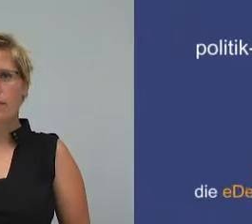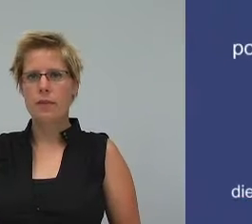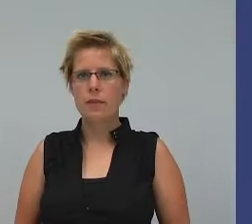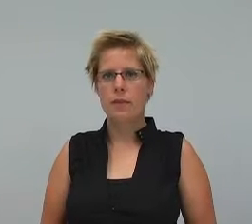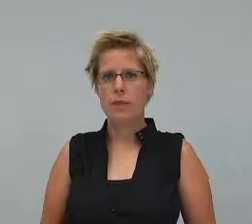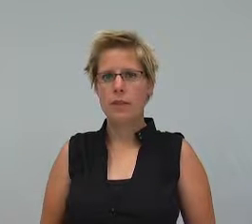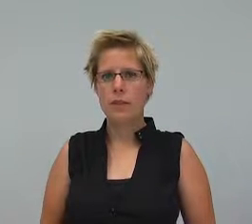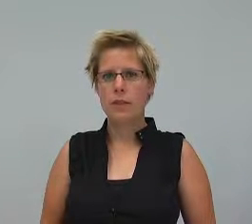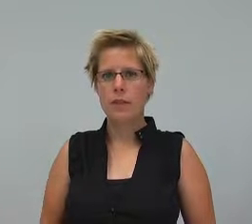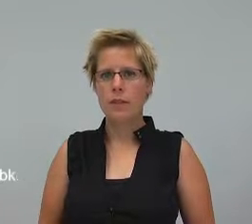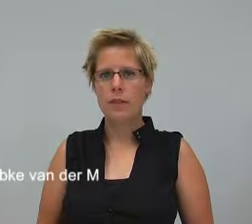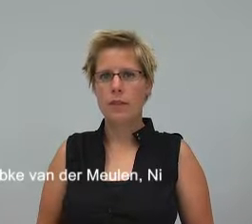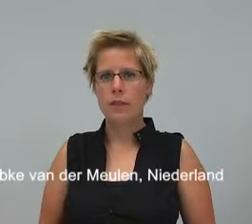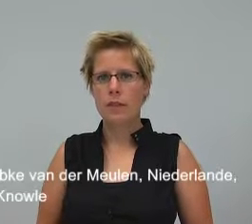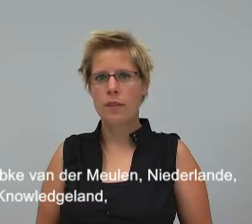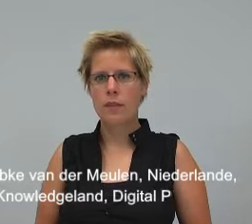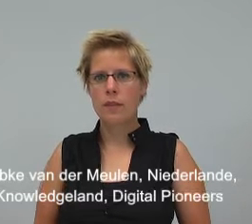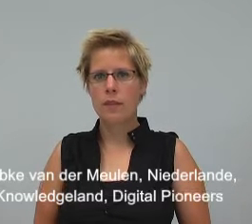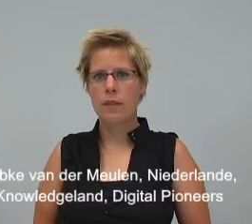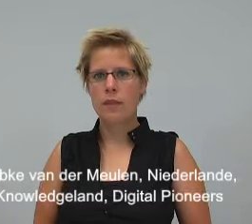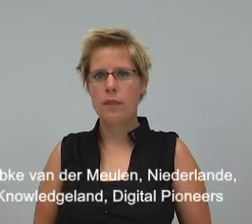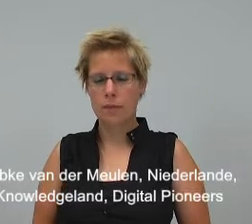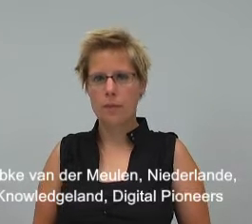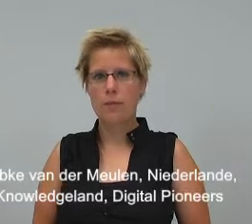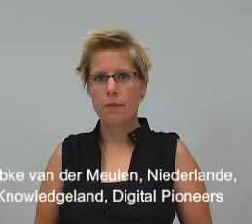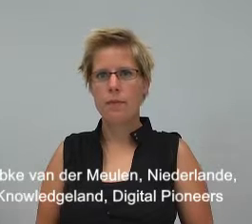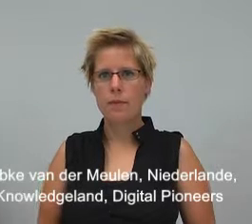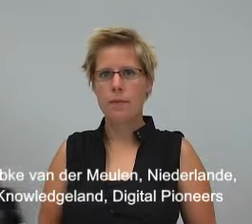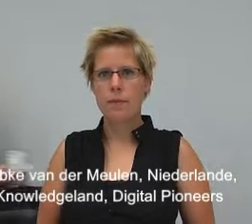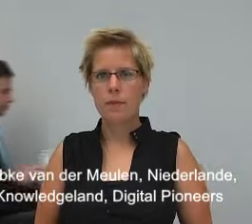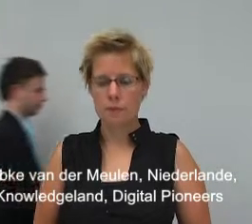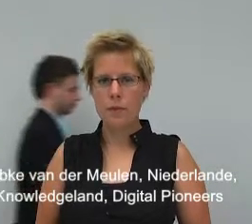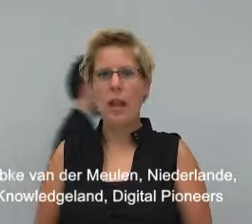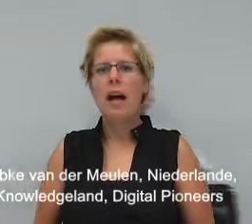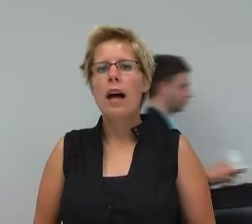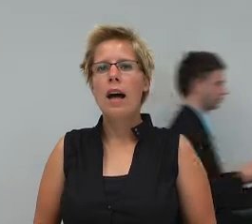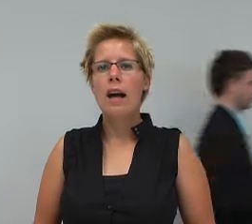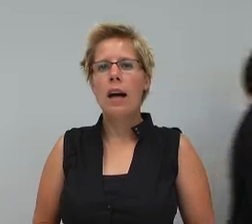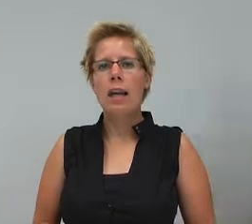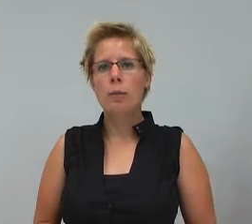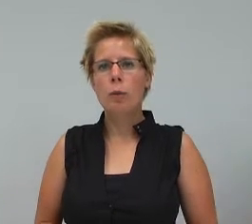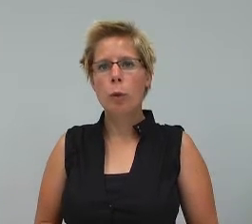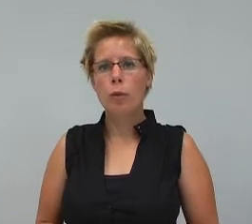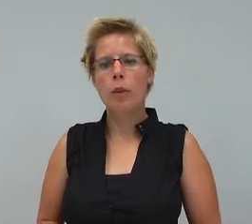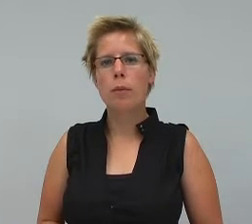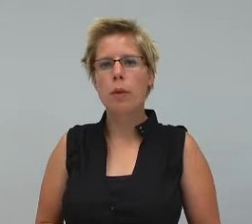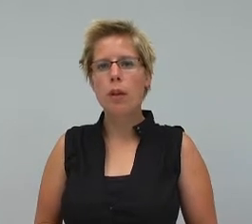Just explain in short who you are and which project you are working for. I am Lobke van der Meulen